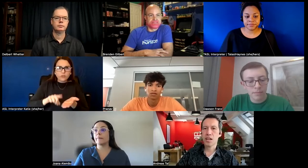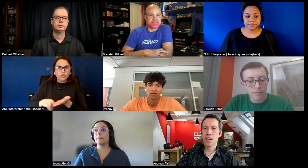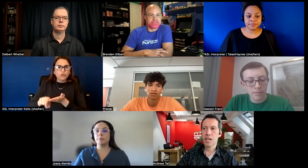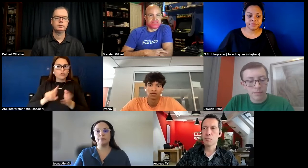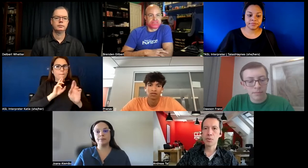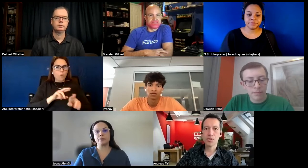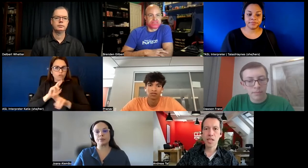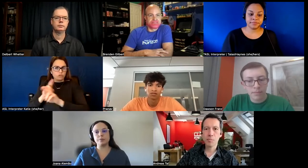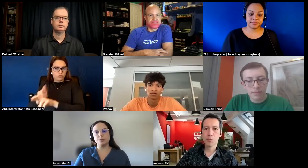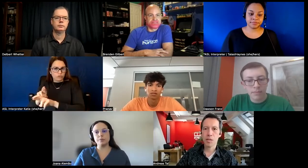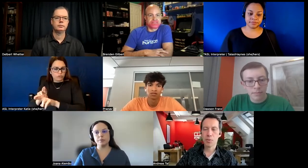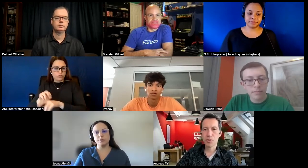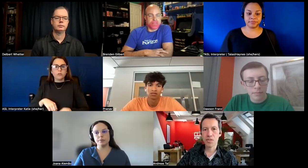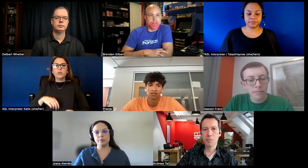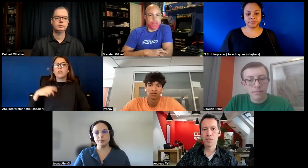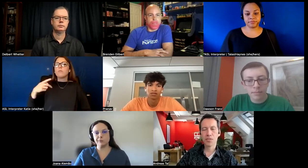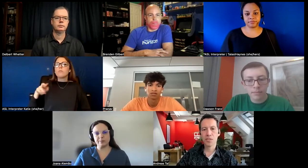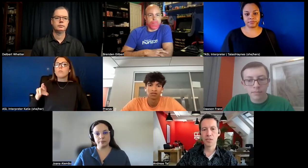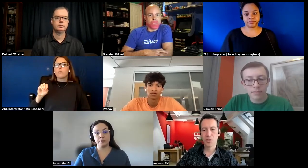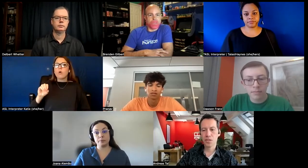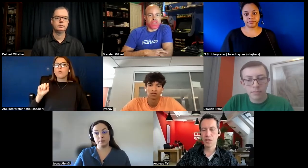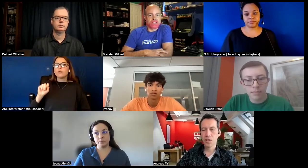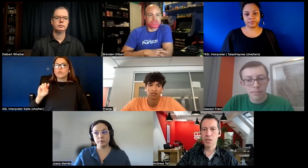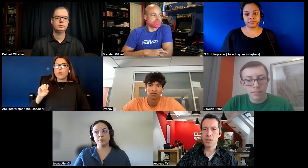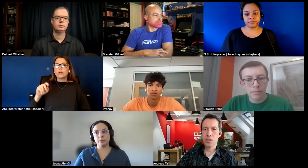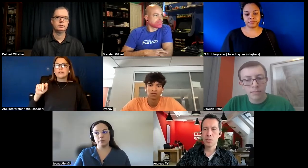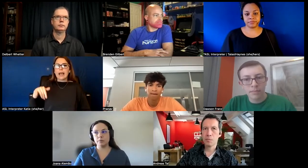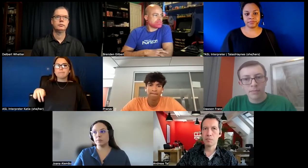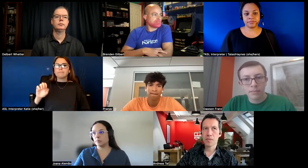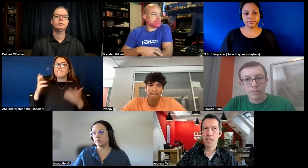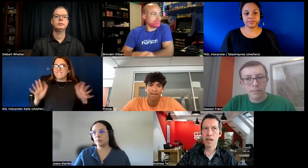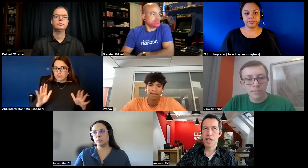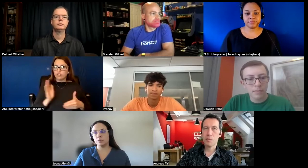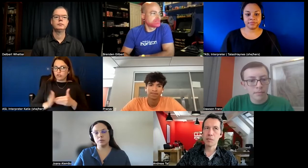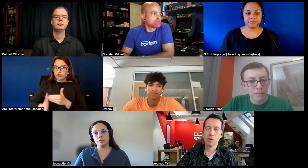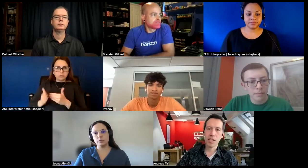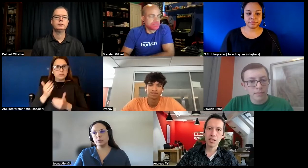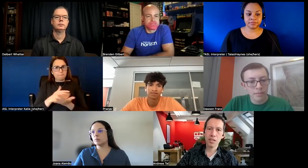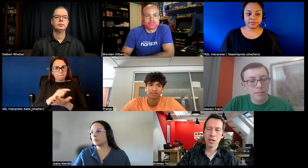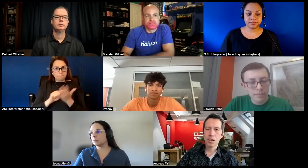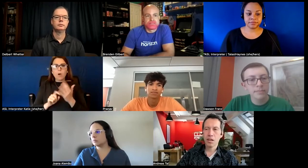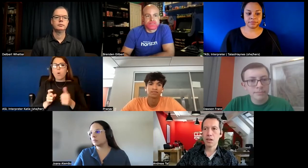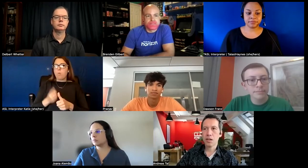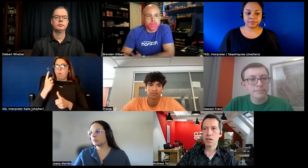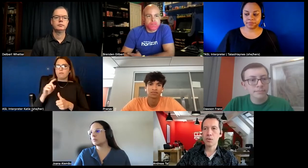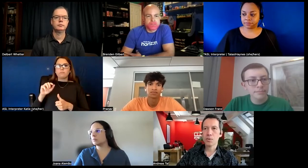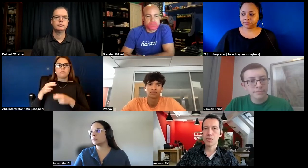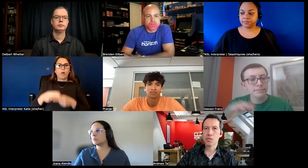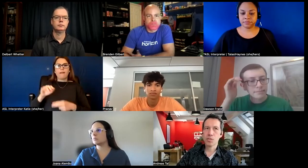and prototypes and one prototype is this uh um imac player uh which which